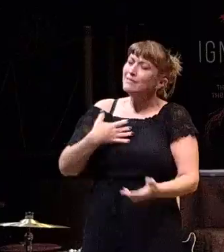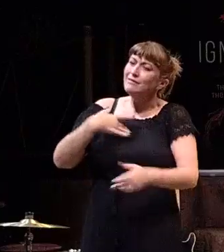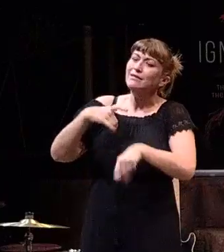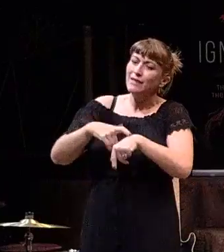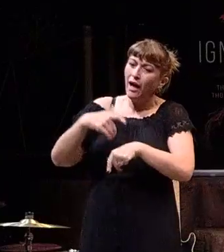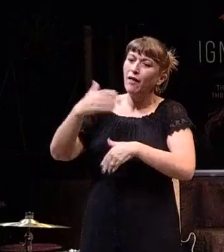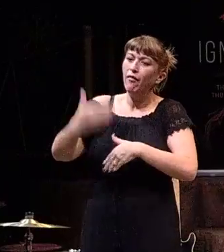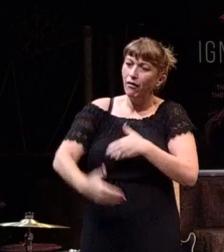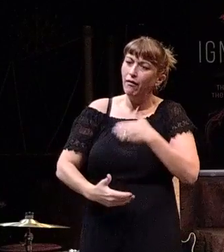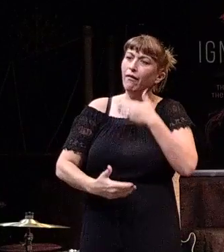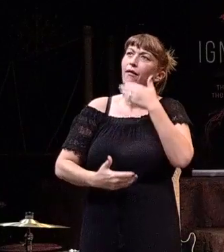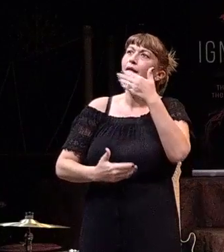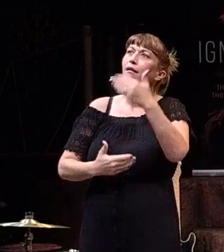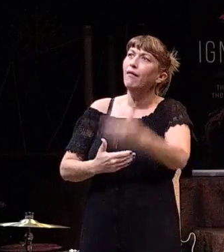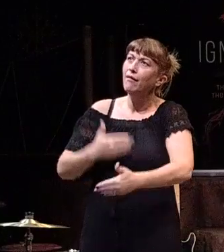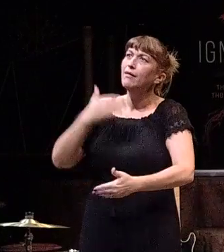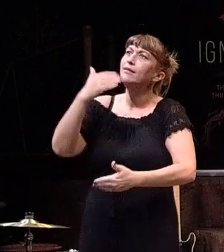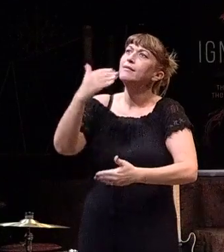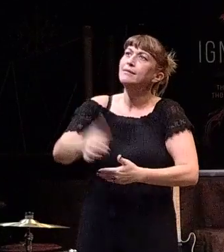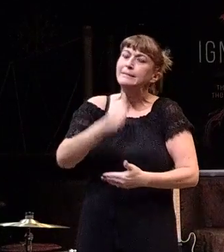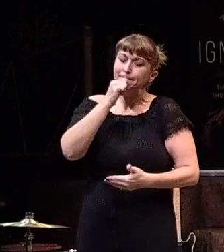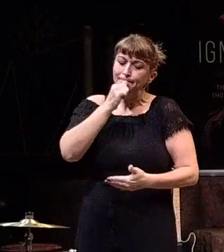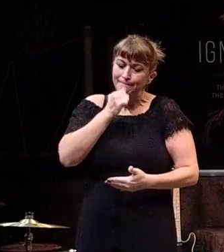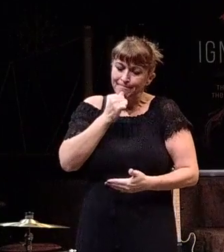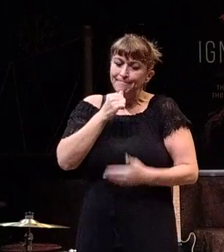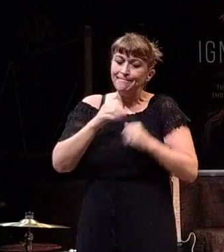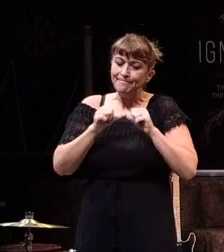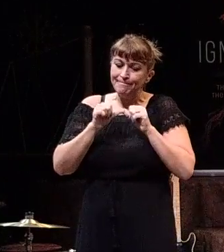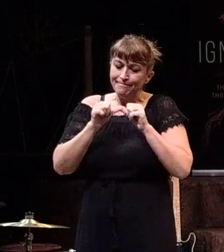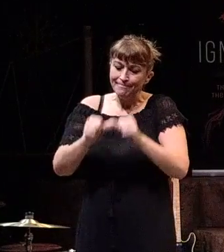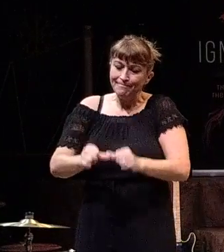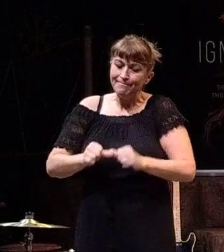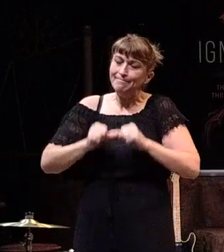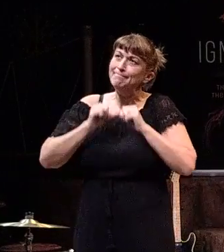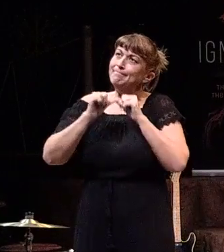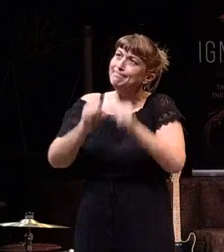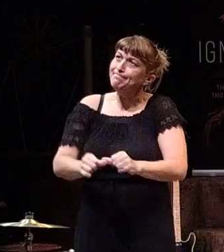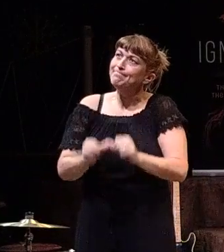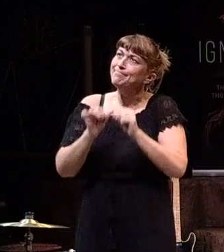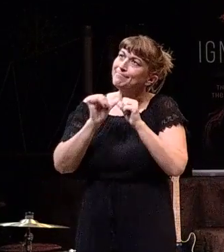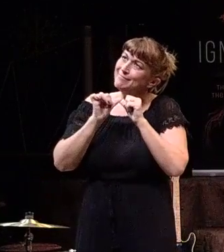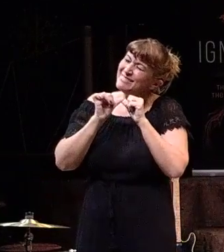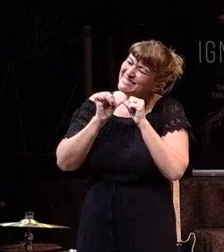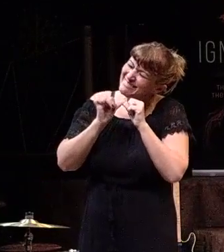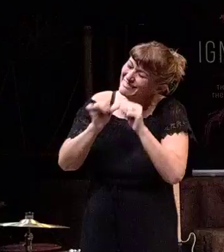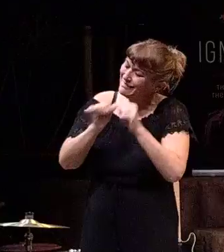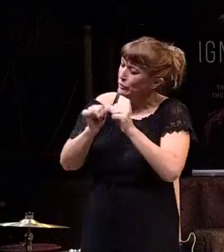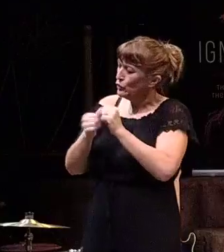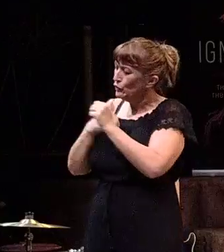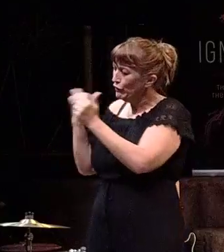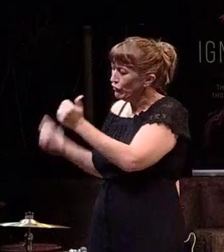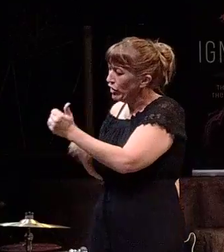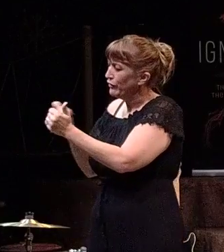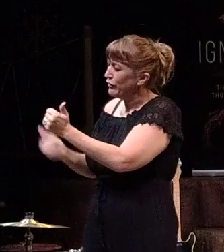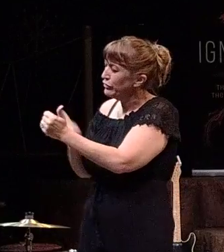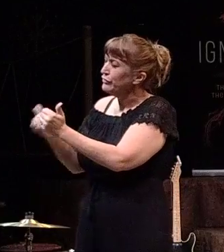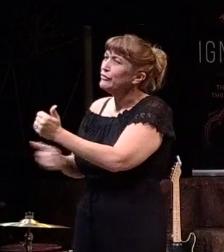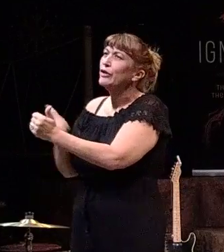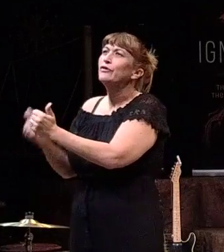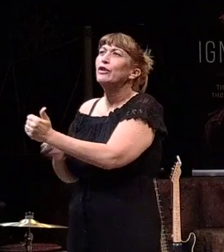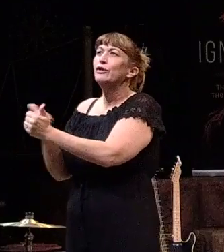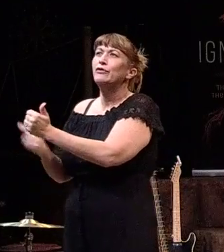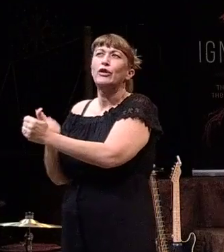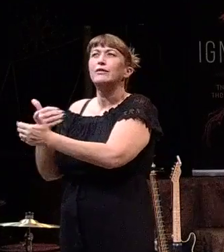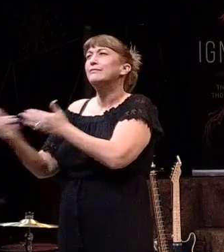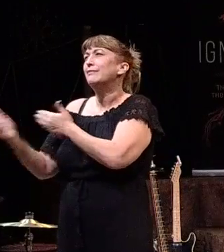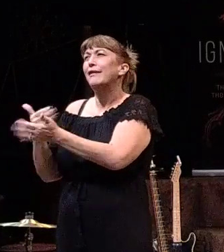time. It takes perseverance. It takes staying in step. And that's why I love